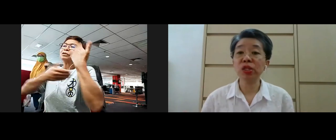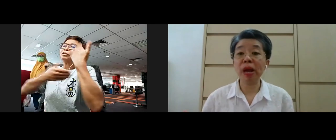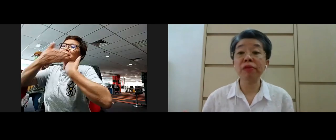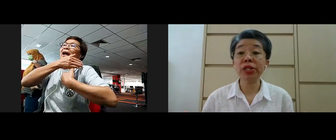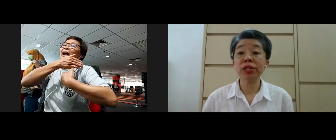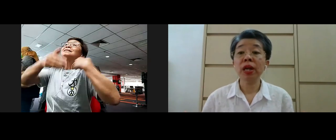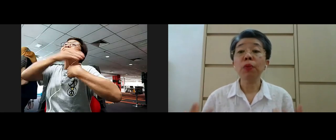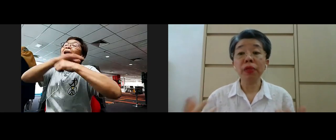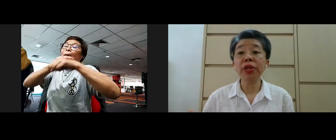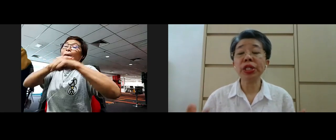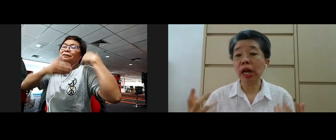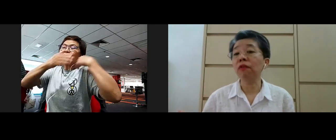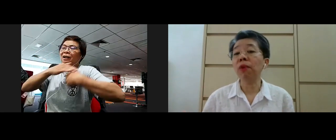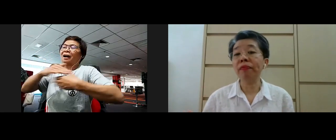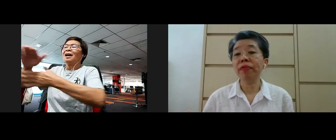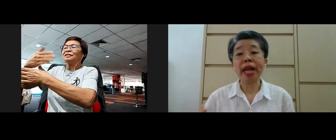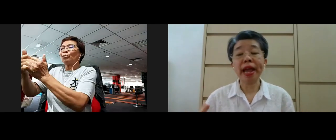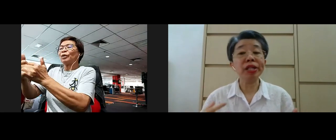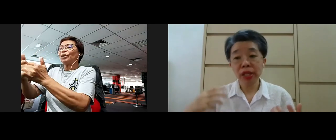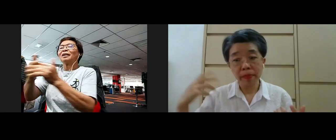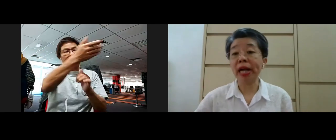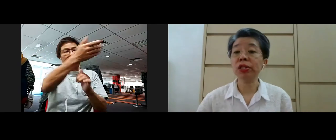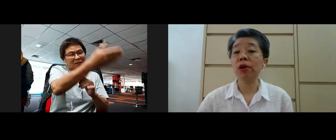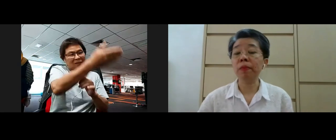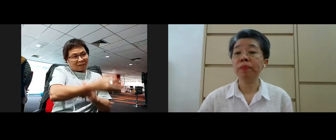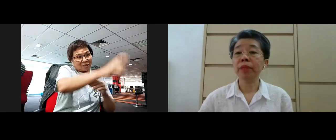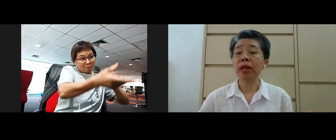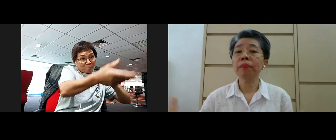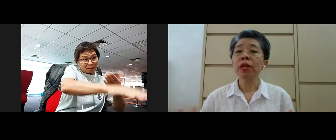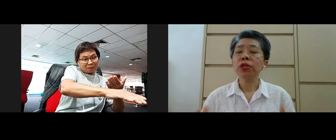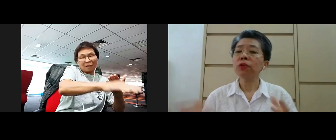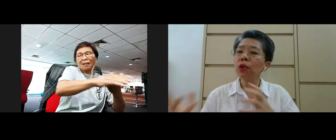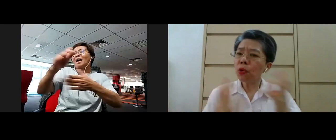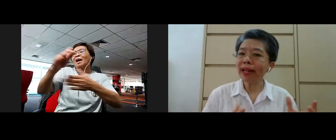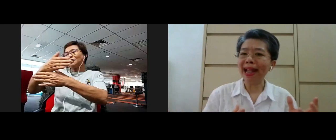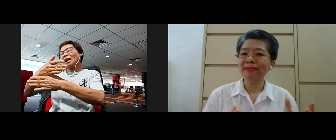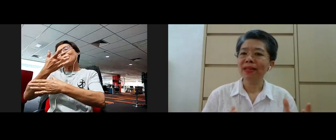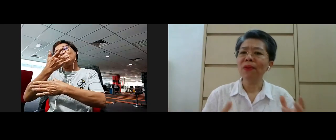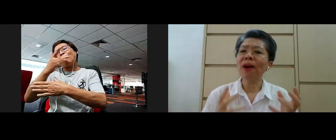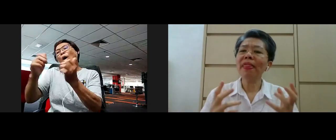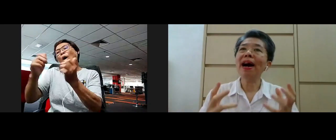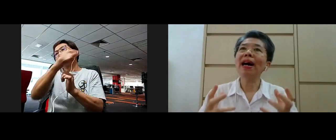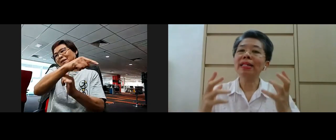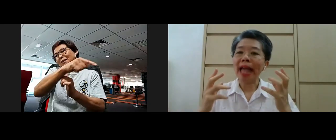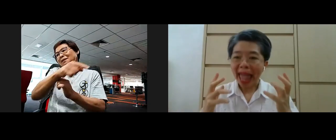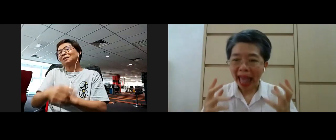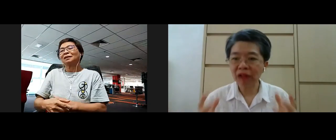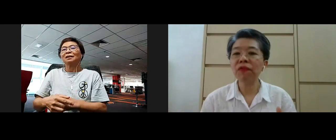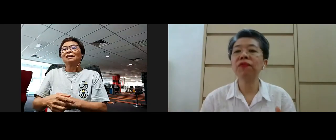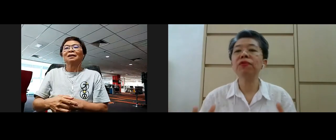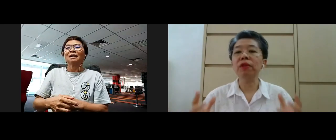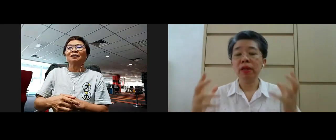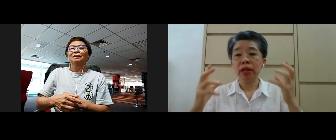share these merits with this loved one that has passed on yeah so look at what are the